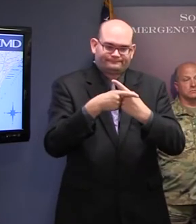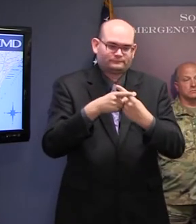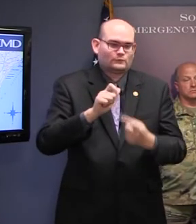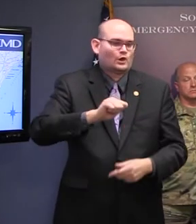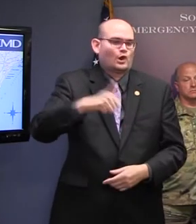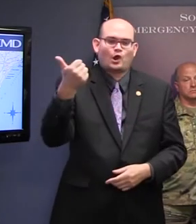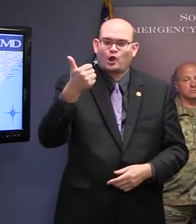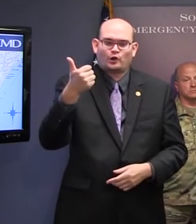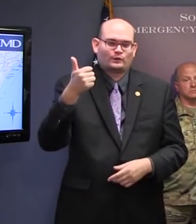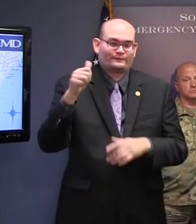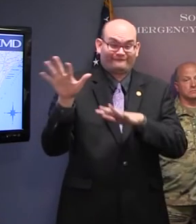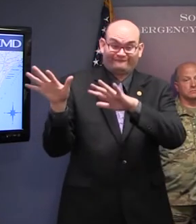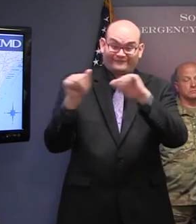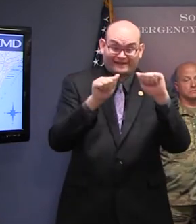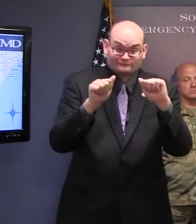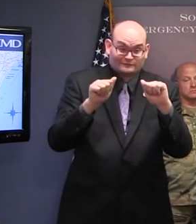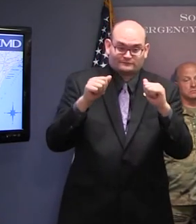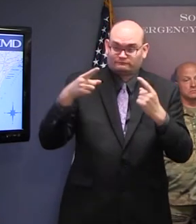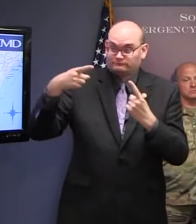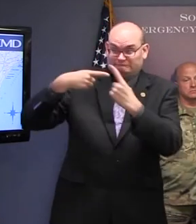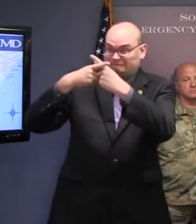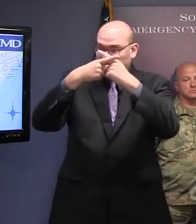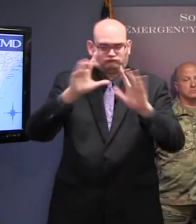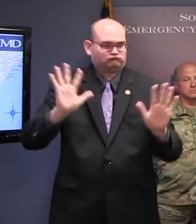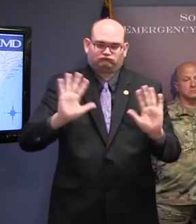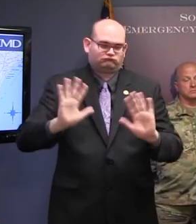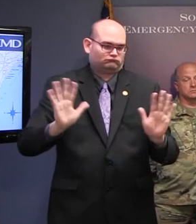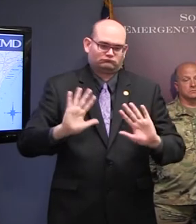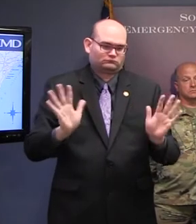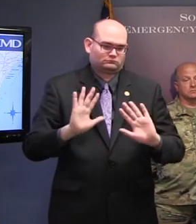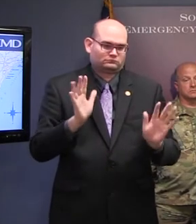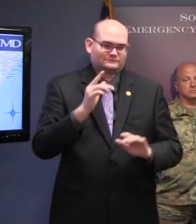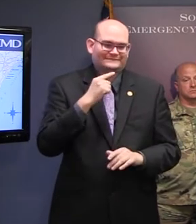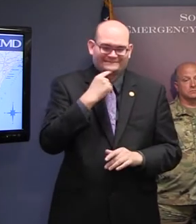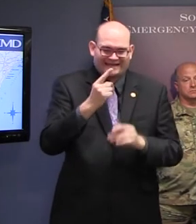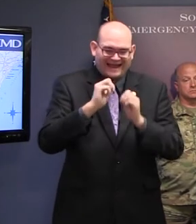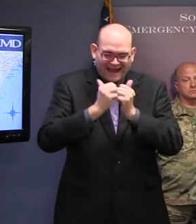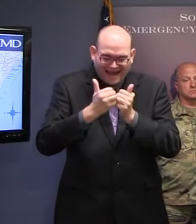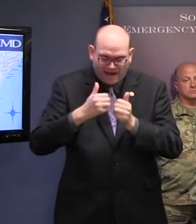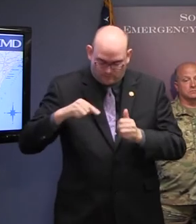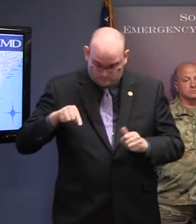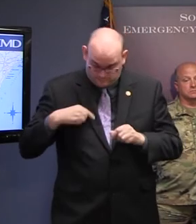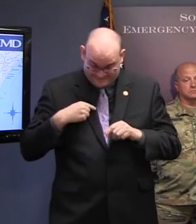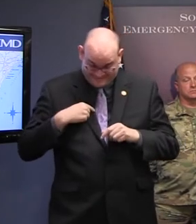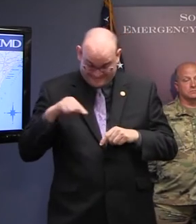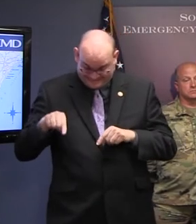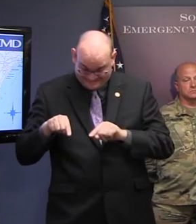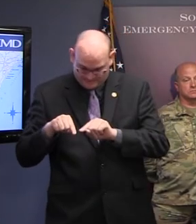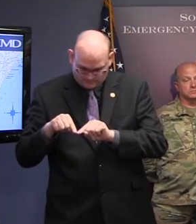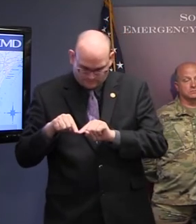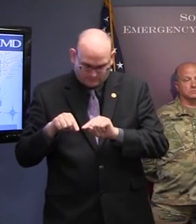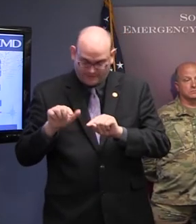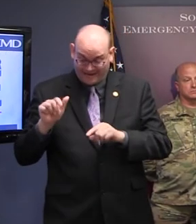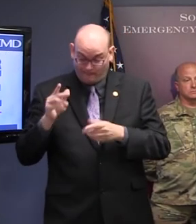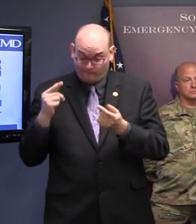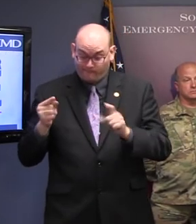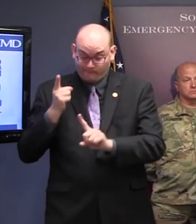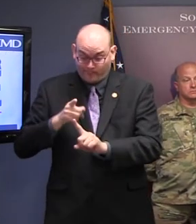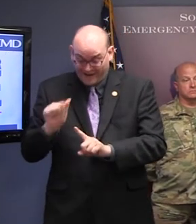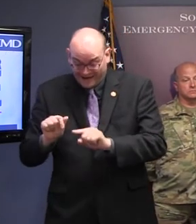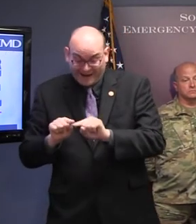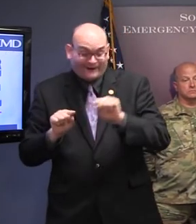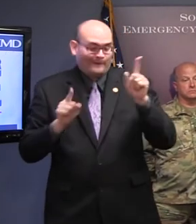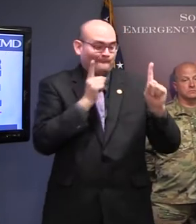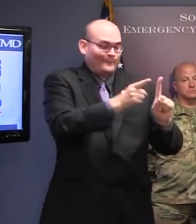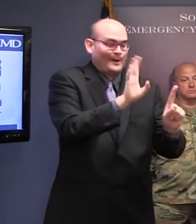at least 100 miles inland to get you to a place of refuge. In addition to our local